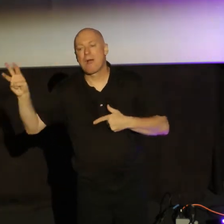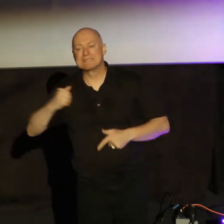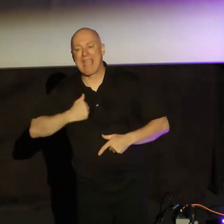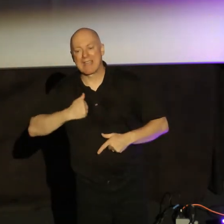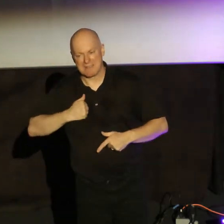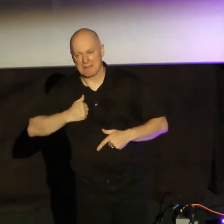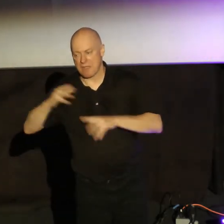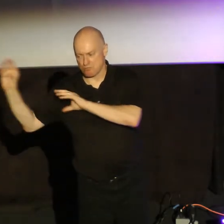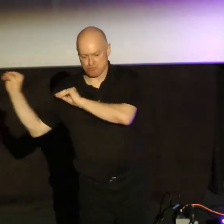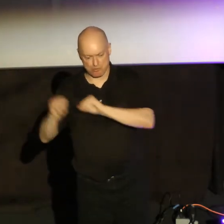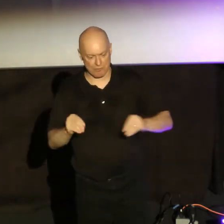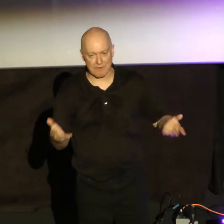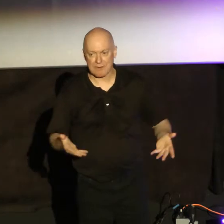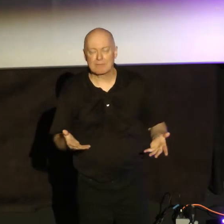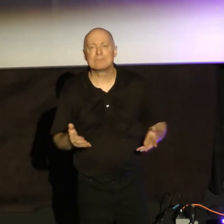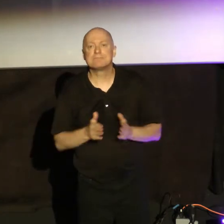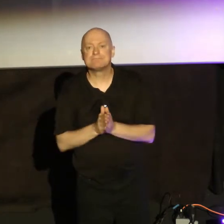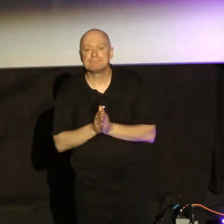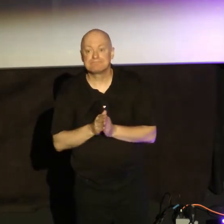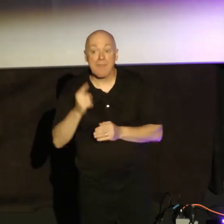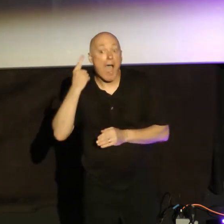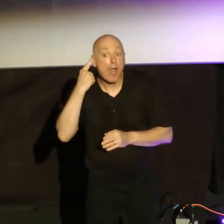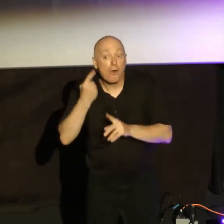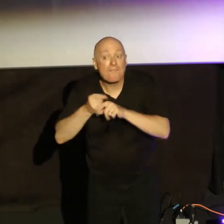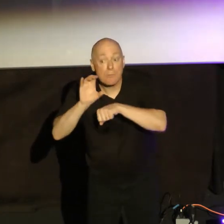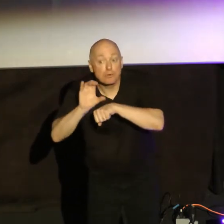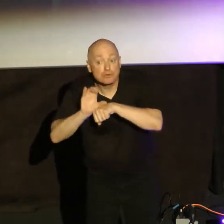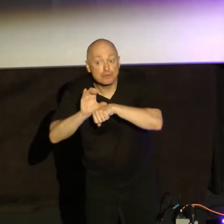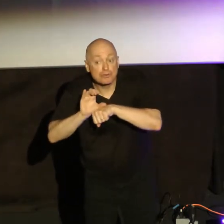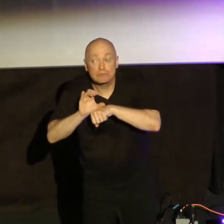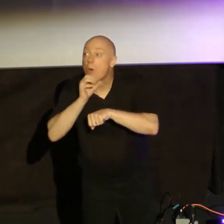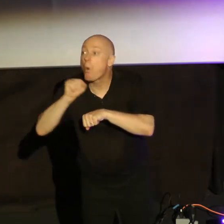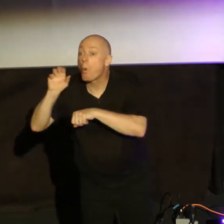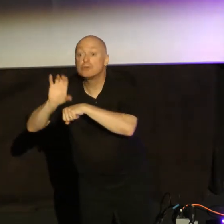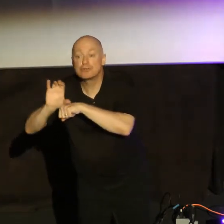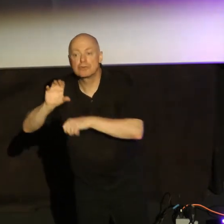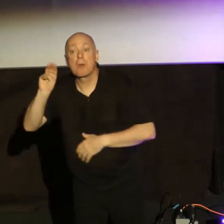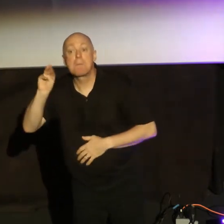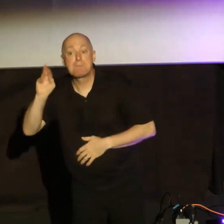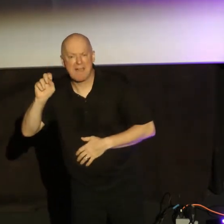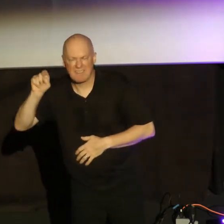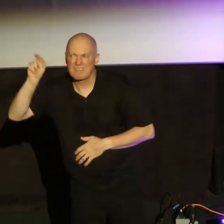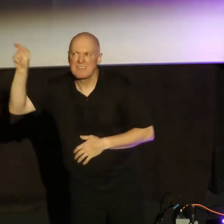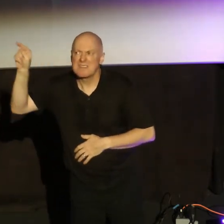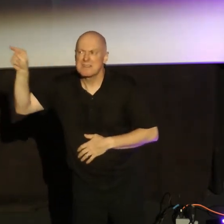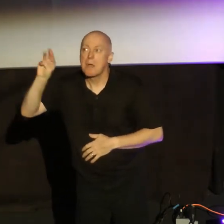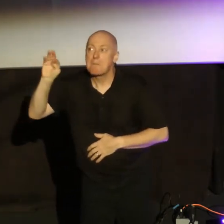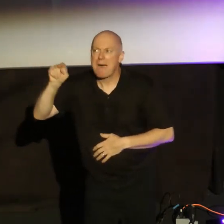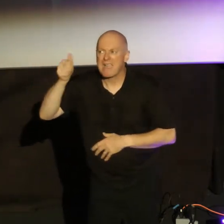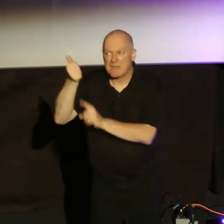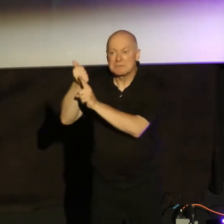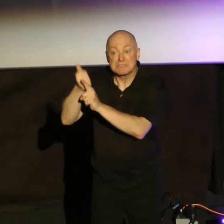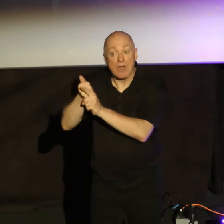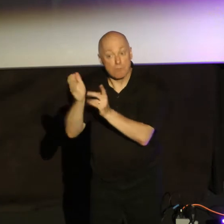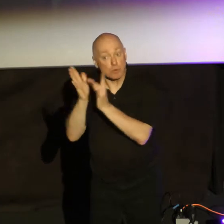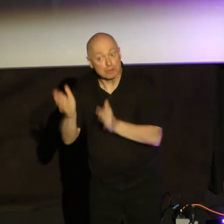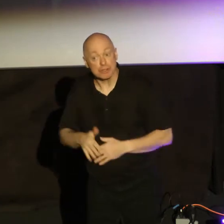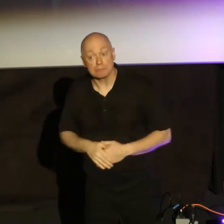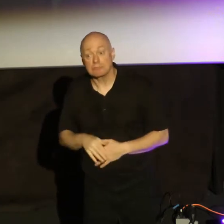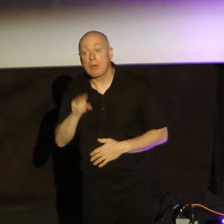And I got word from the church that we had come from that Mike, who had gone there. Mike was a professing Christian. Mike actually was a real